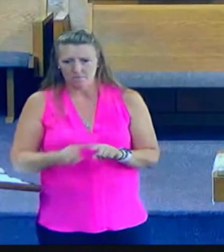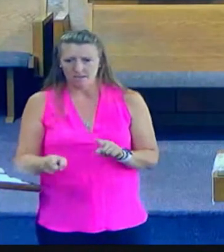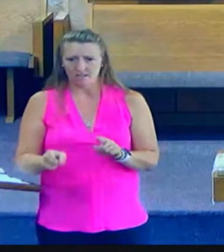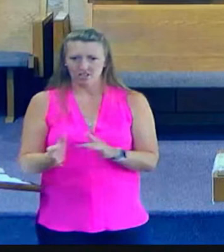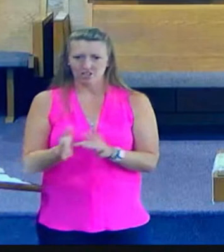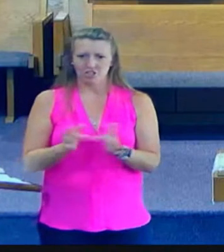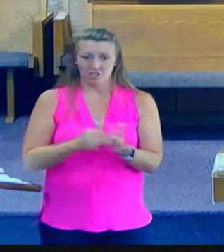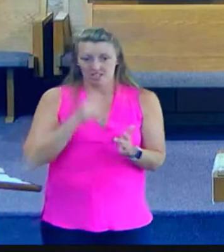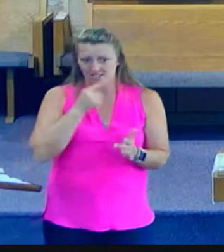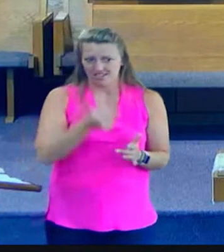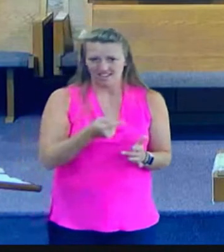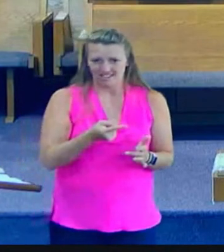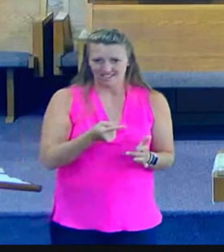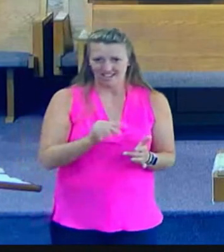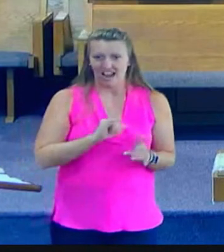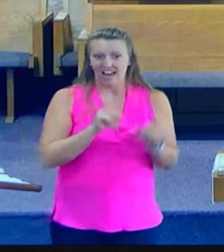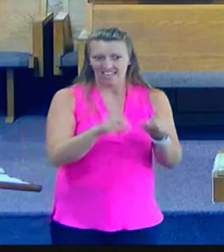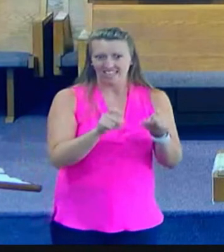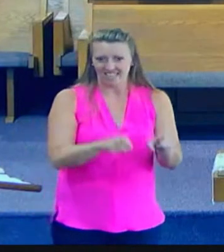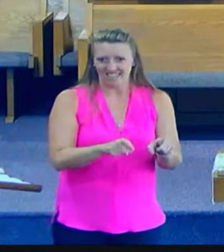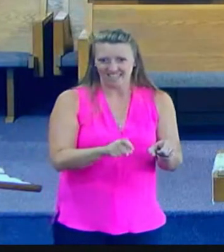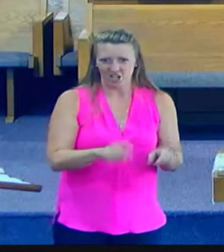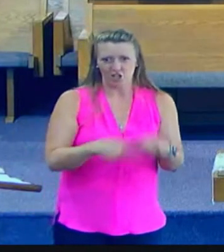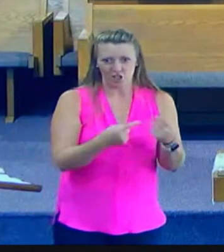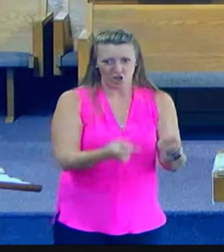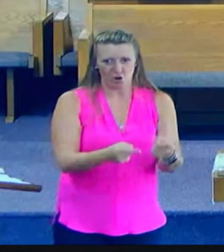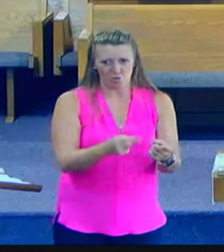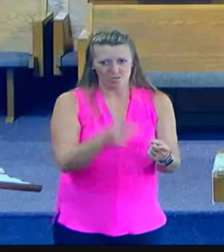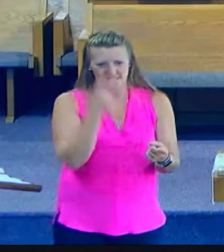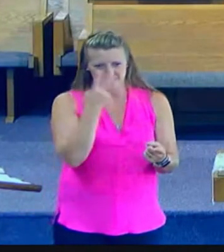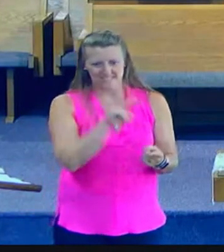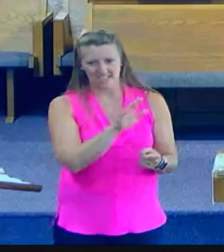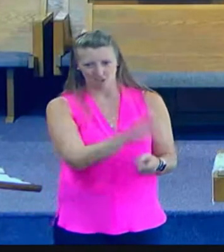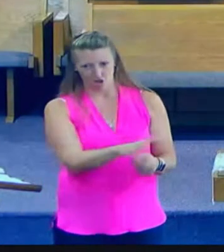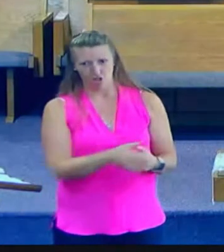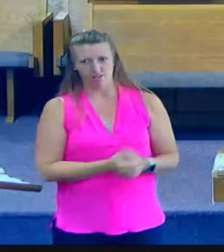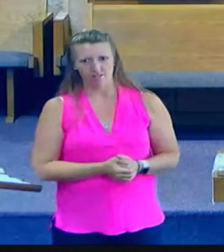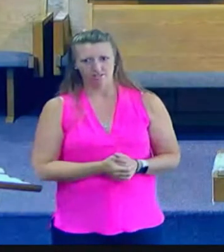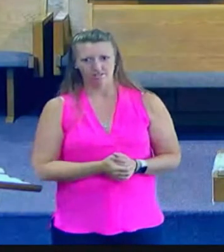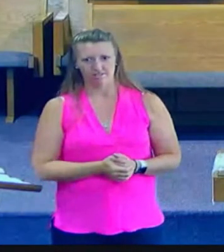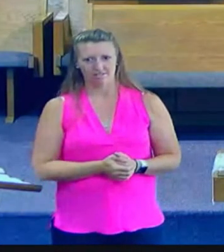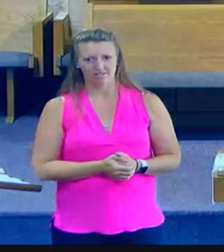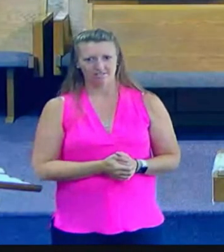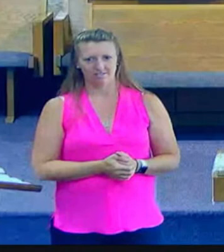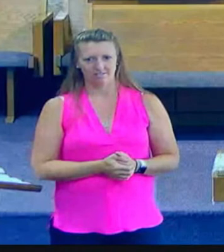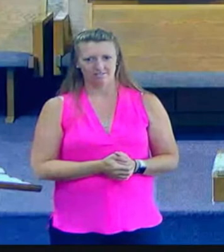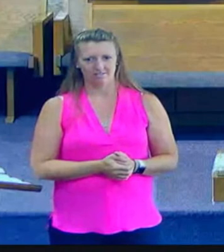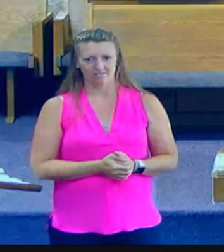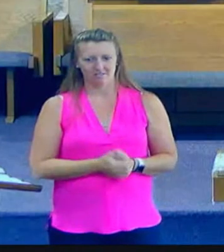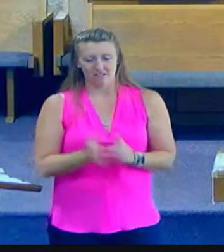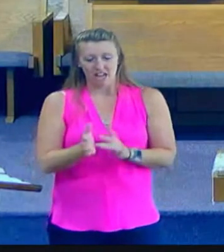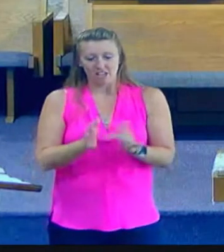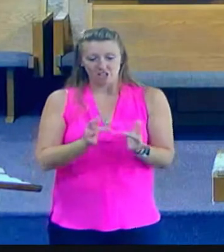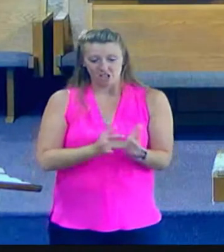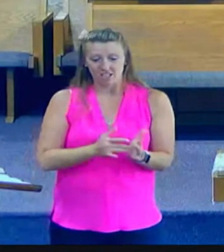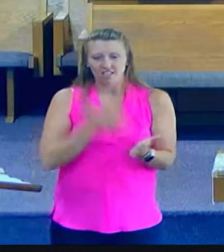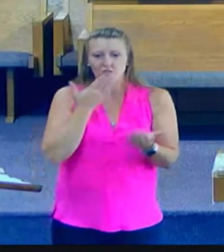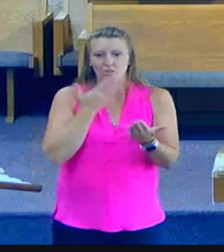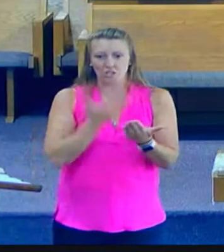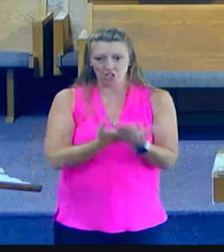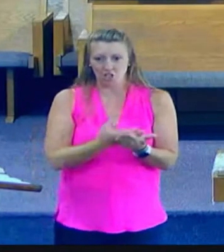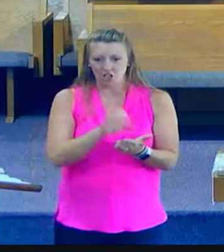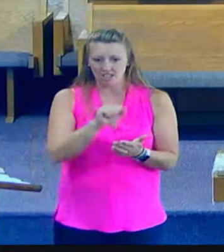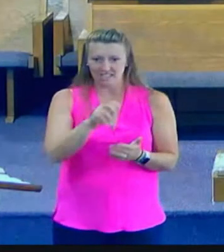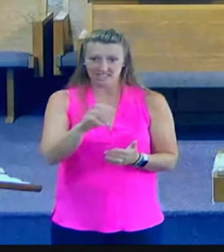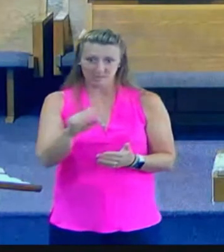said, I need to go through Samaria, because I have a divine appointment. And Jesus, as the Good Samaritan,